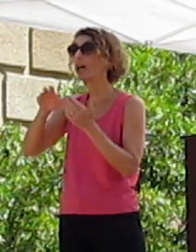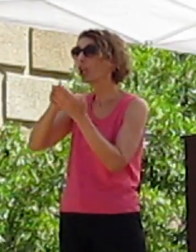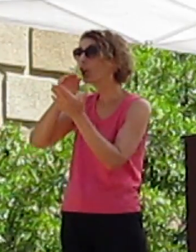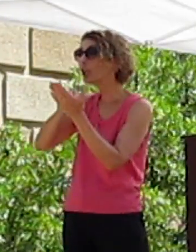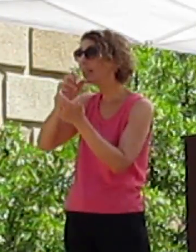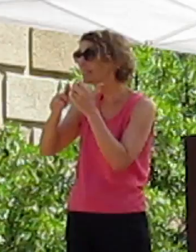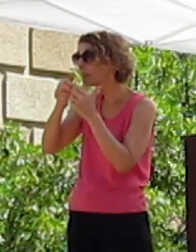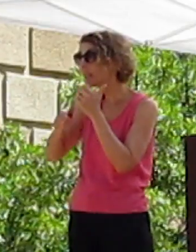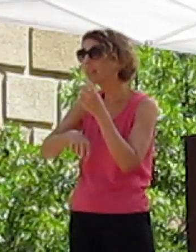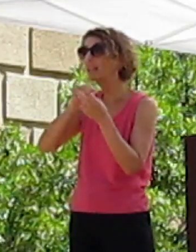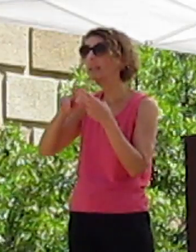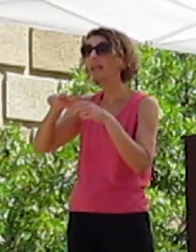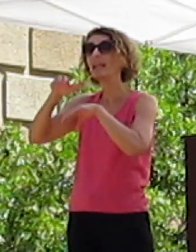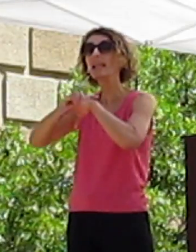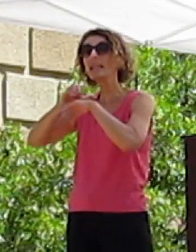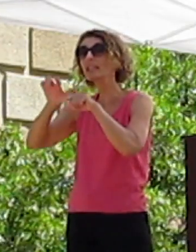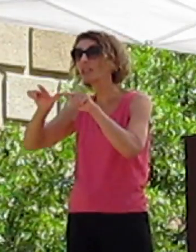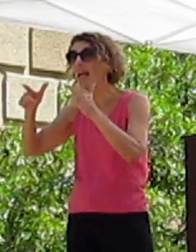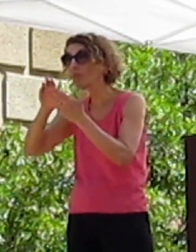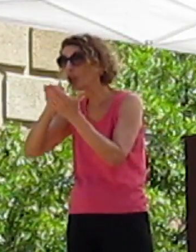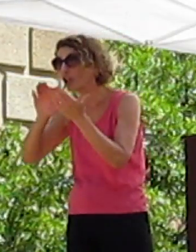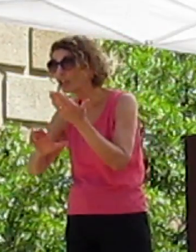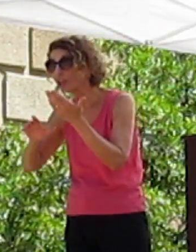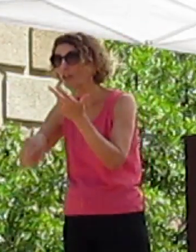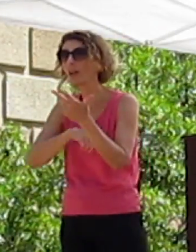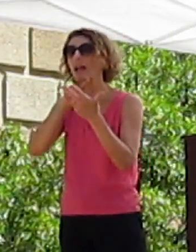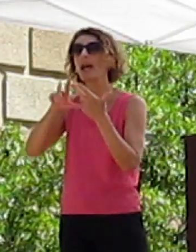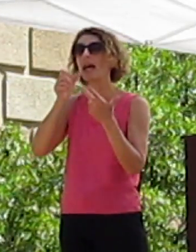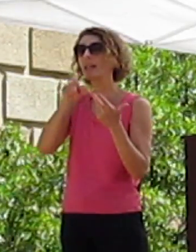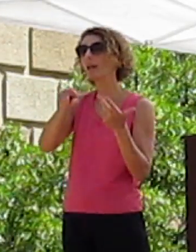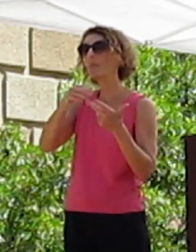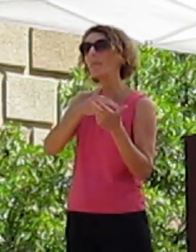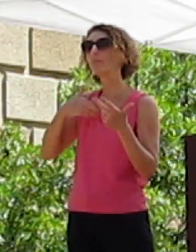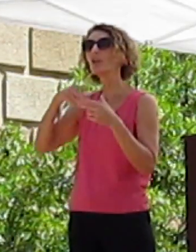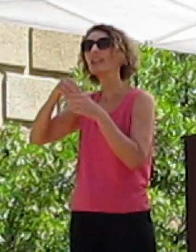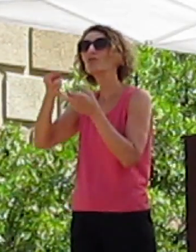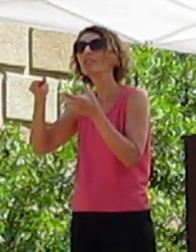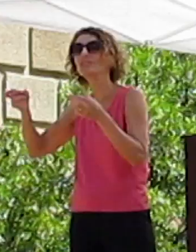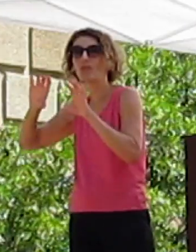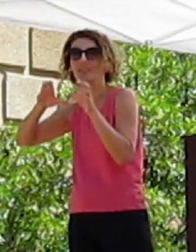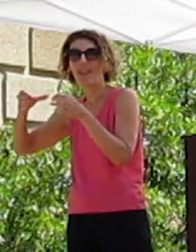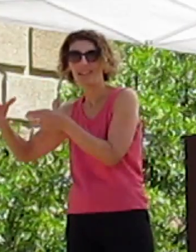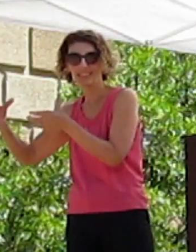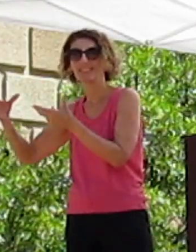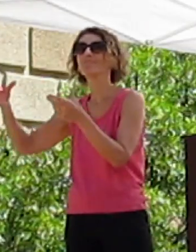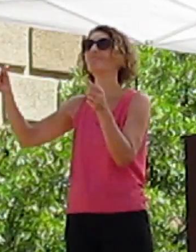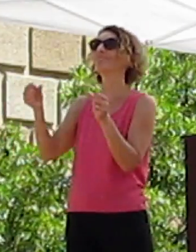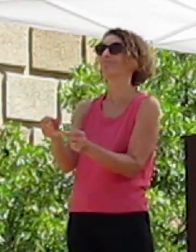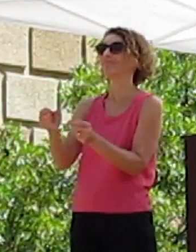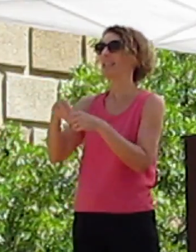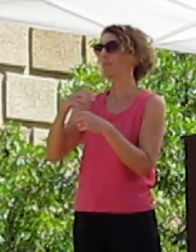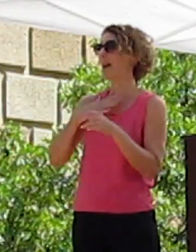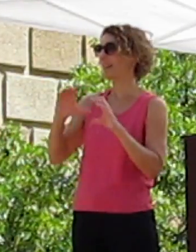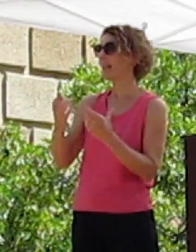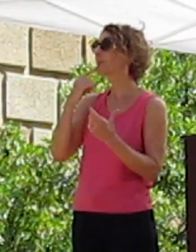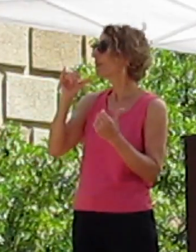learners, and members of the resource classes, because this